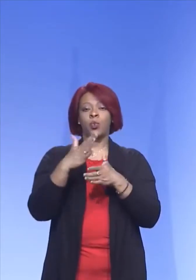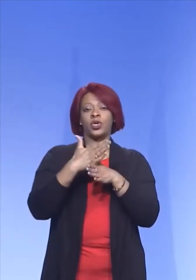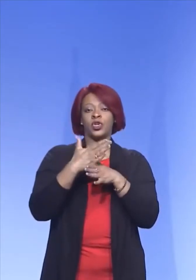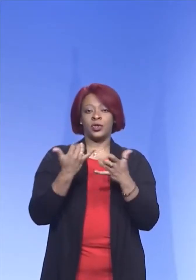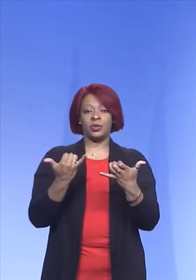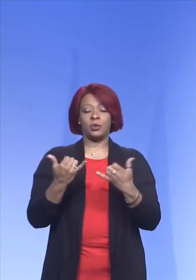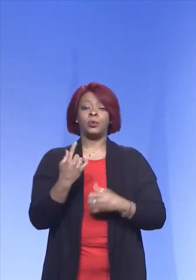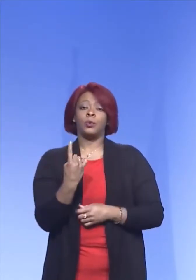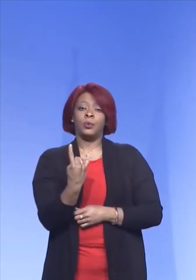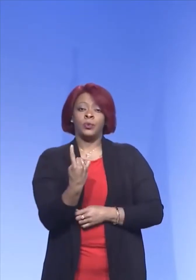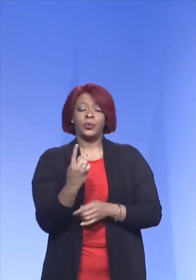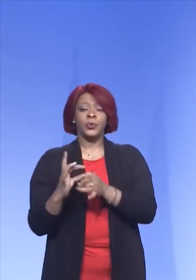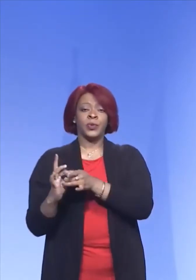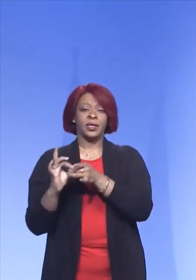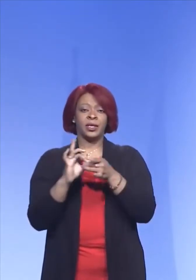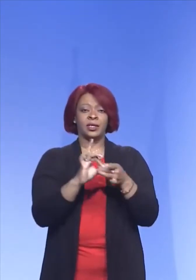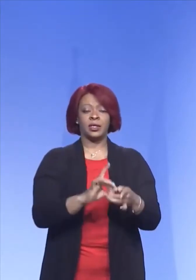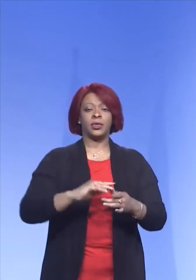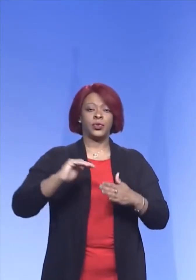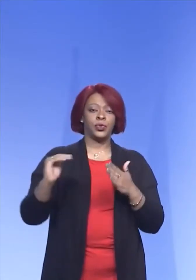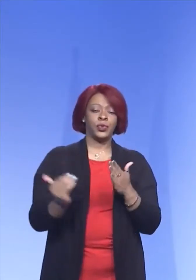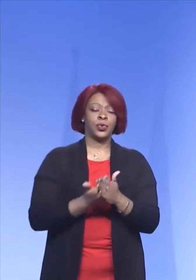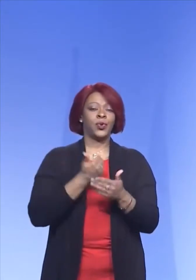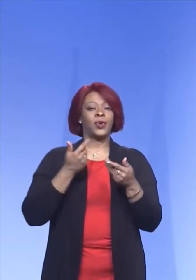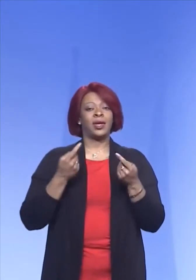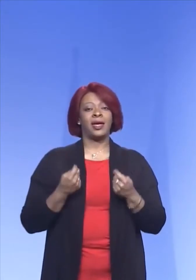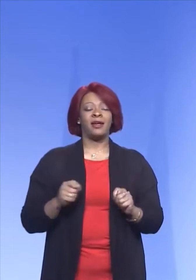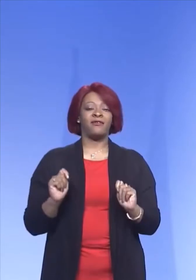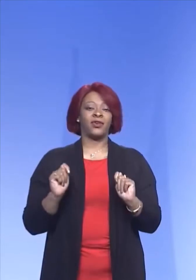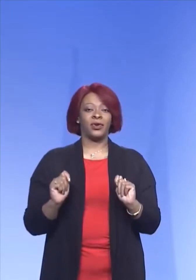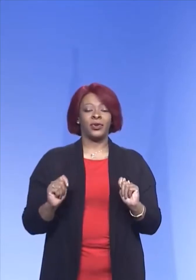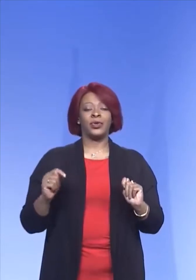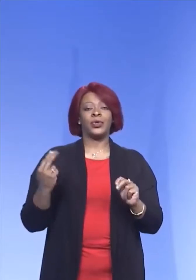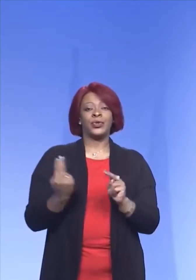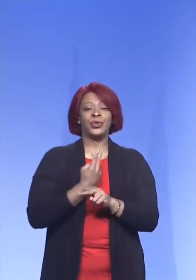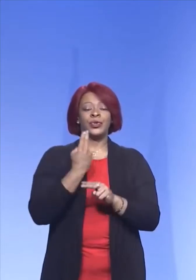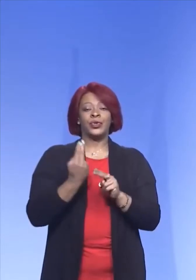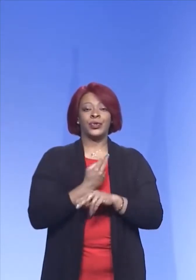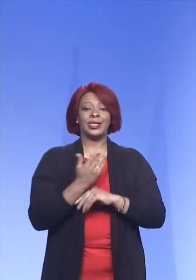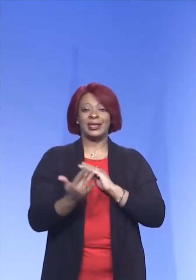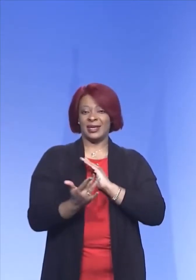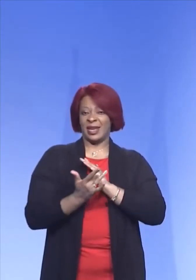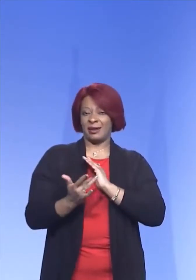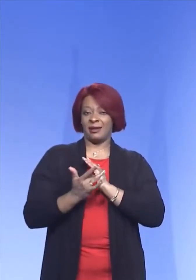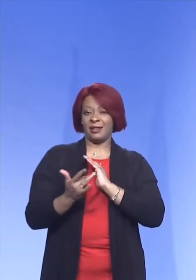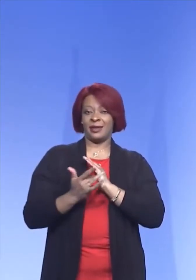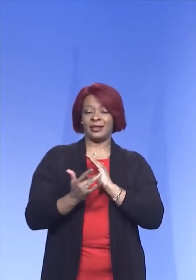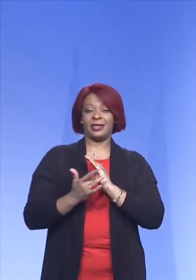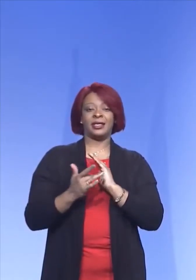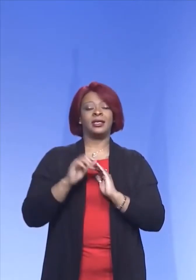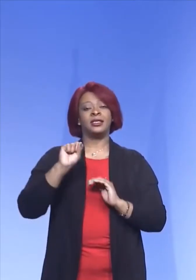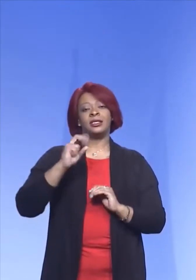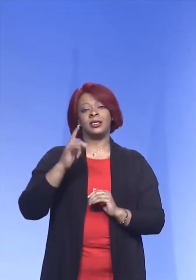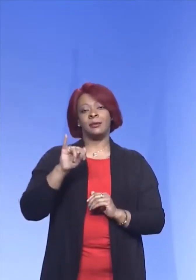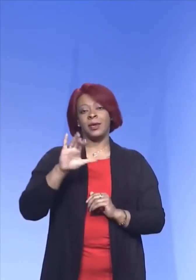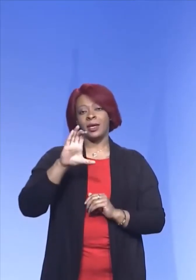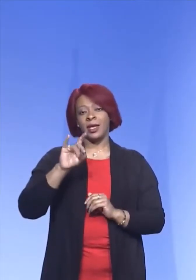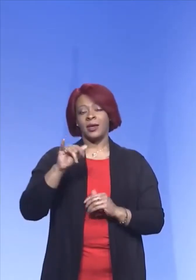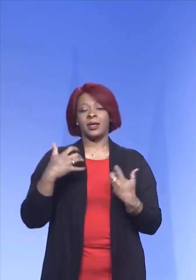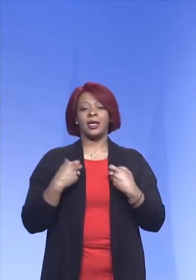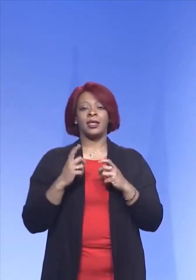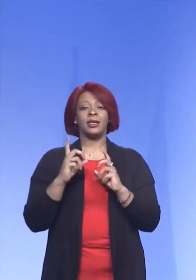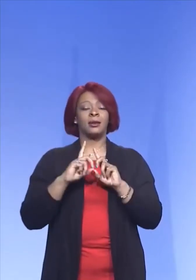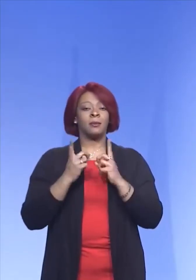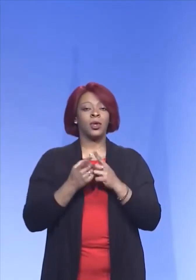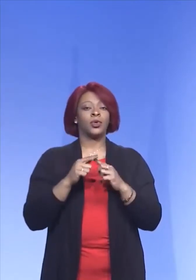today. One relates to a new effort that we are using, some new technology that the Shelby County Health Department is using to